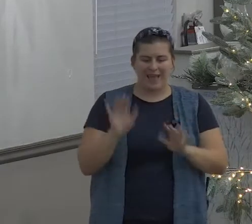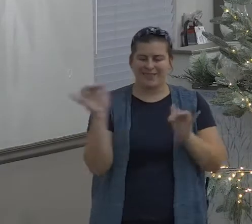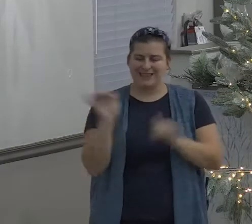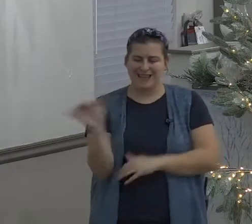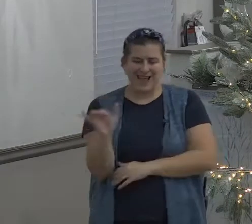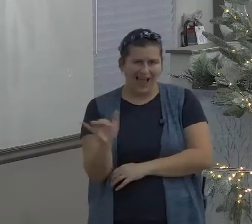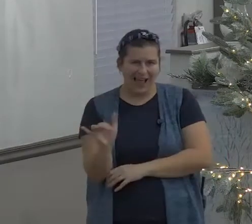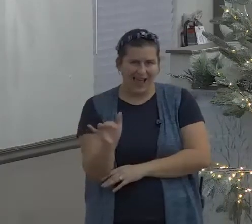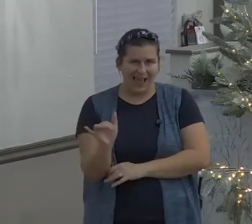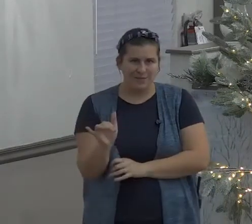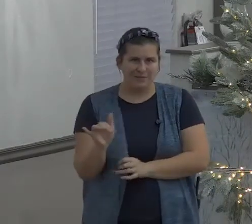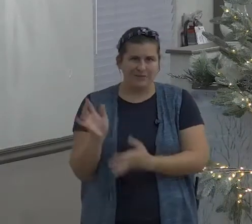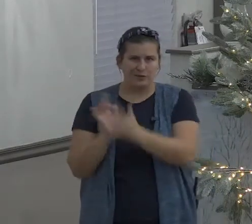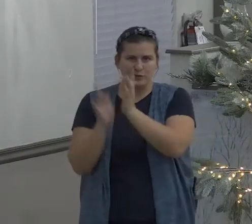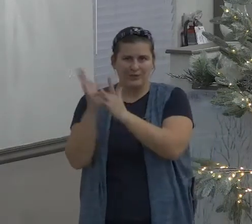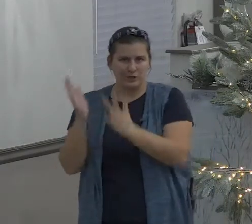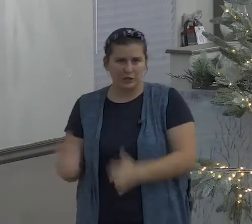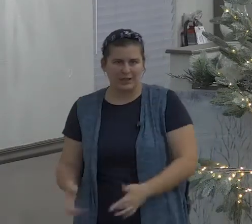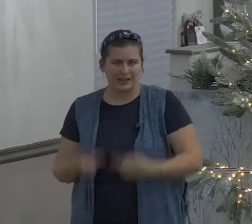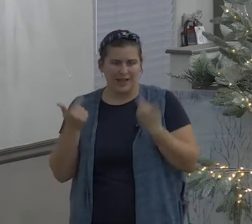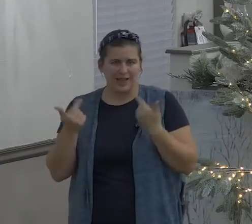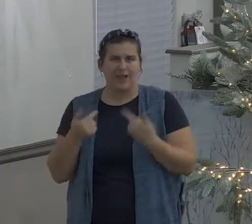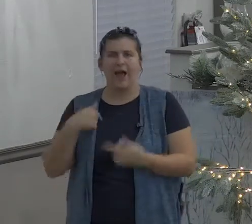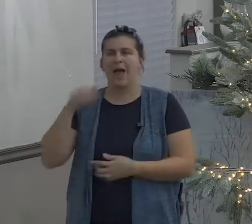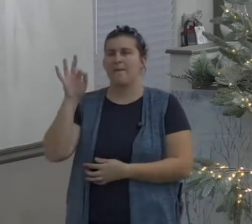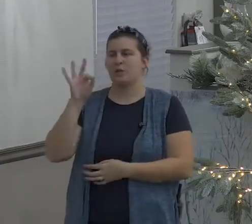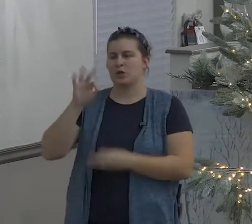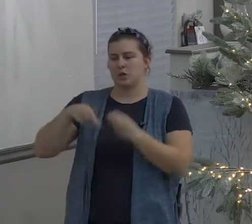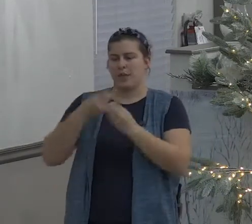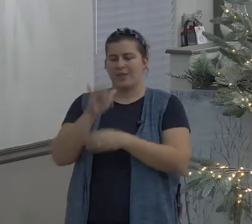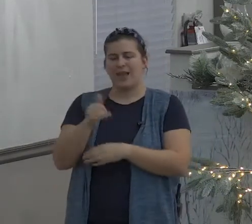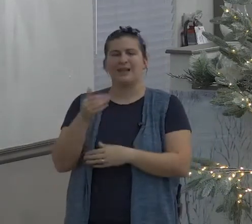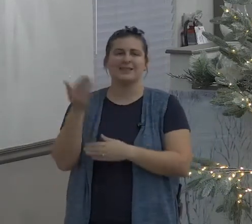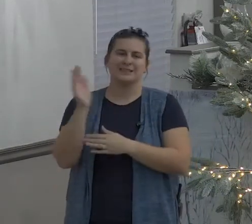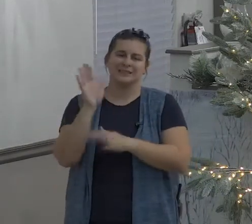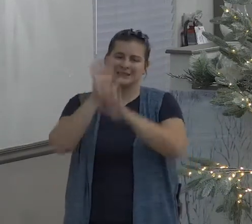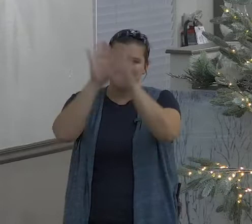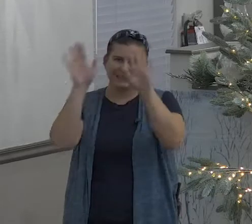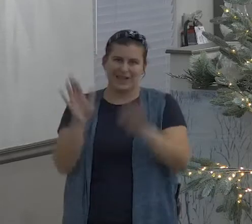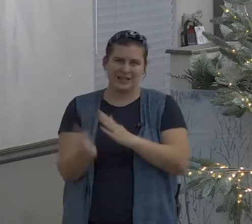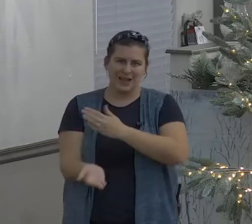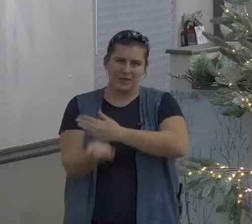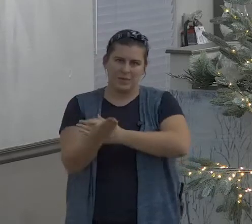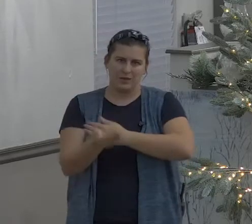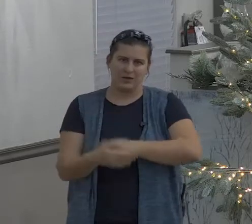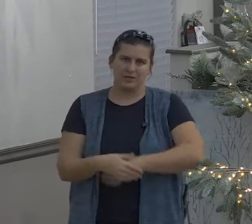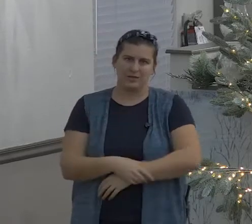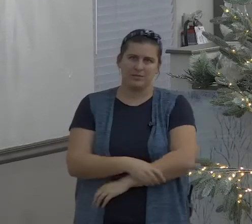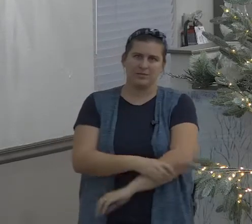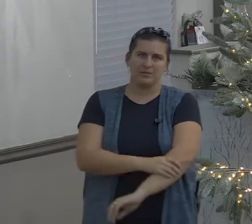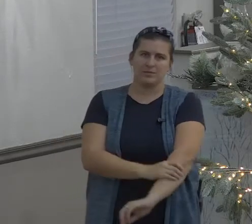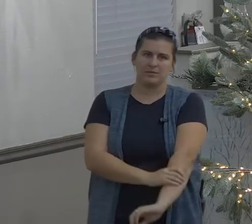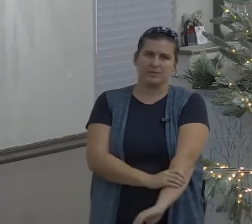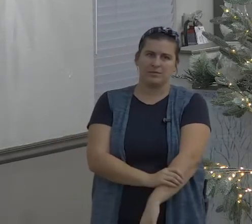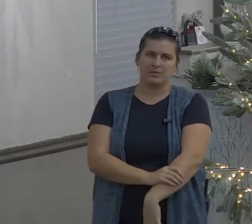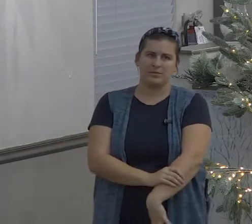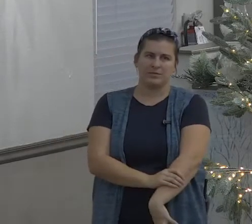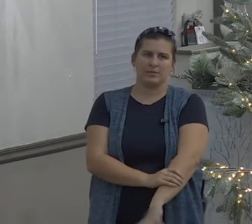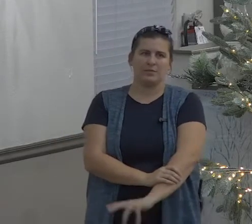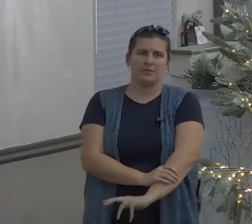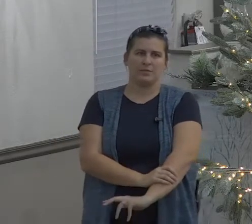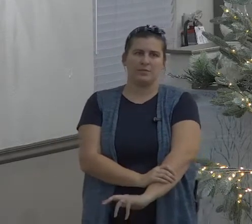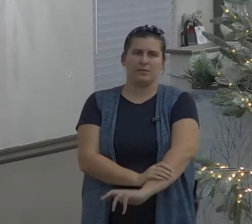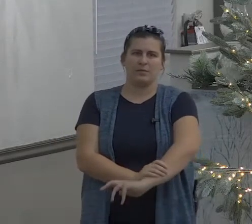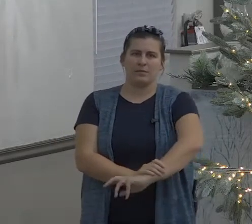they were hypocrites at church evidenced by the fact that they went home and they didn't act like Christians